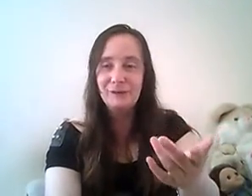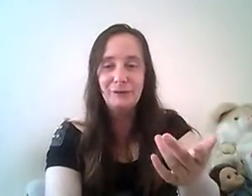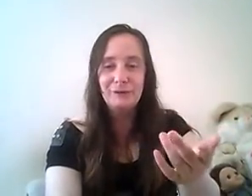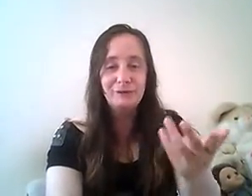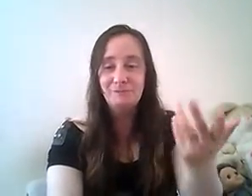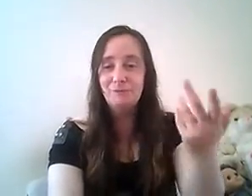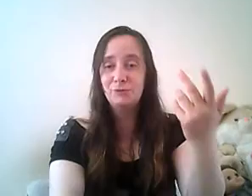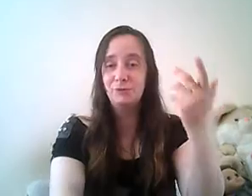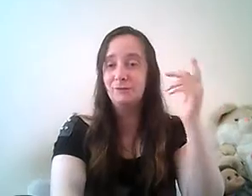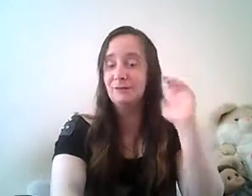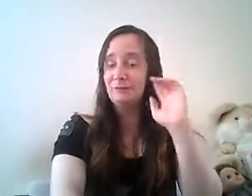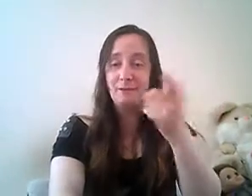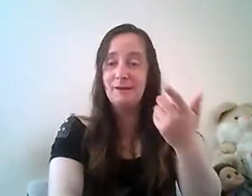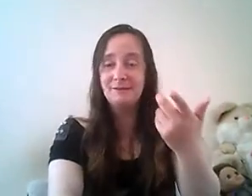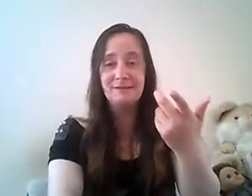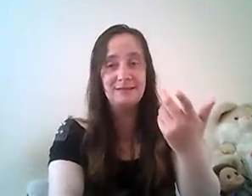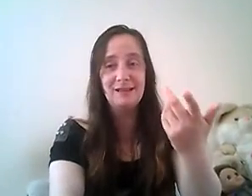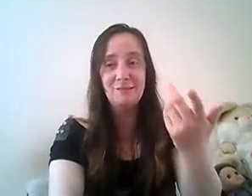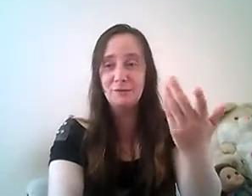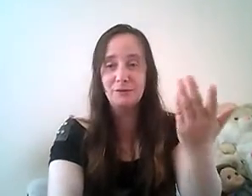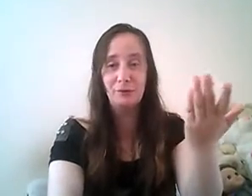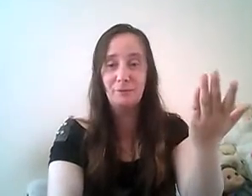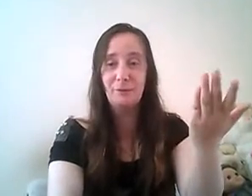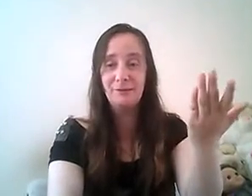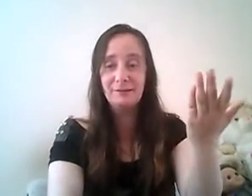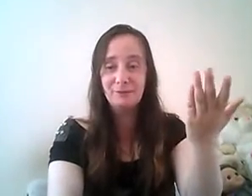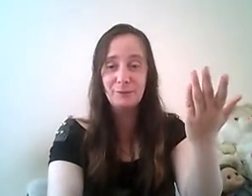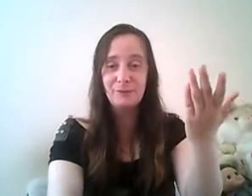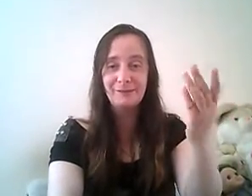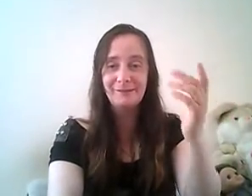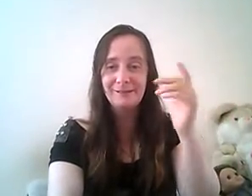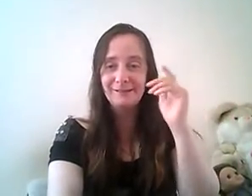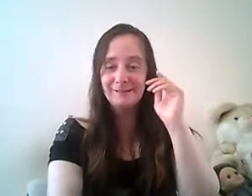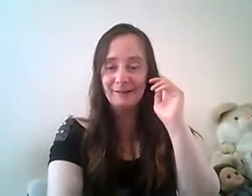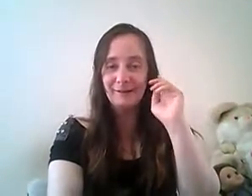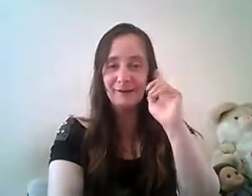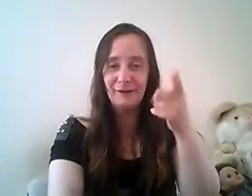so let's jump into this and see what it's all about then everyone starting now